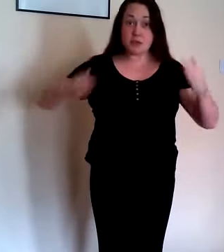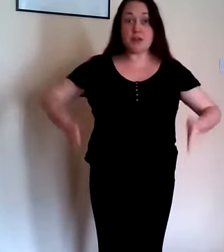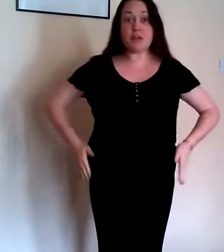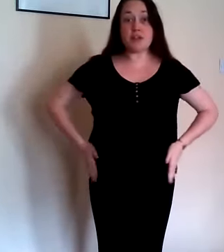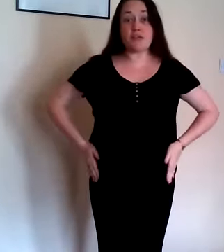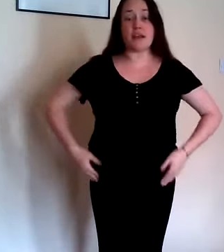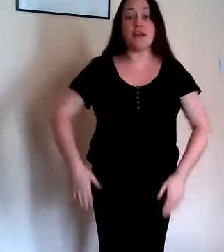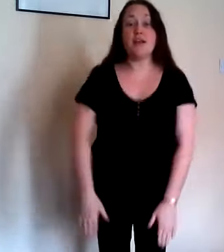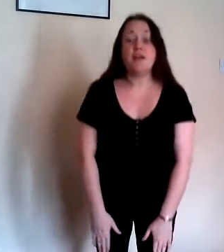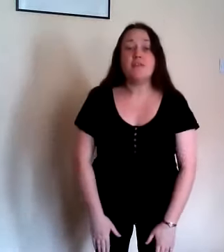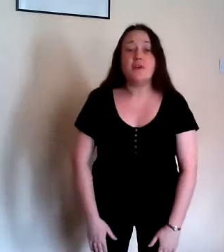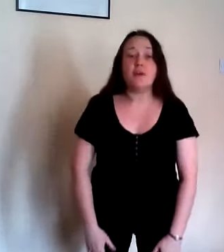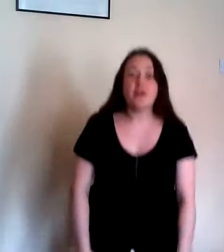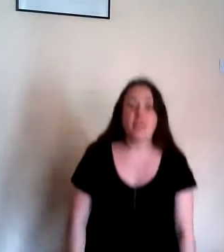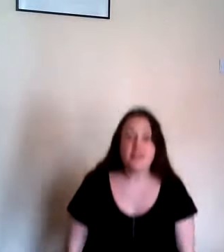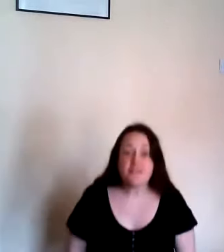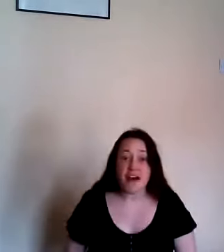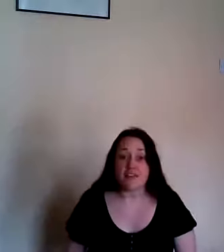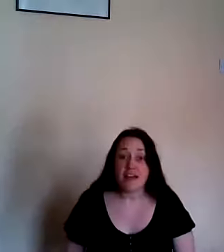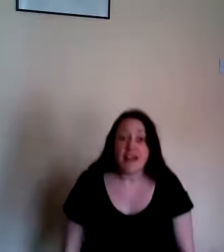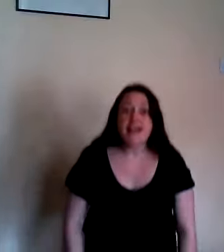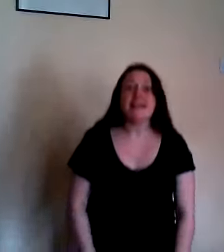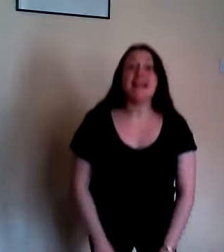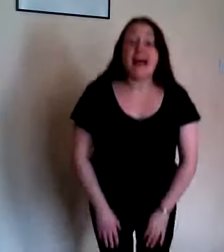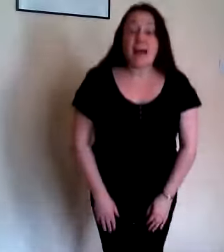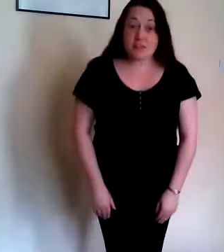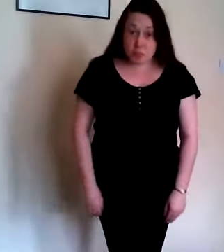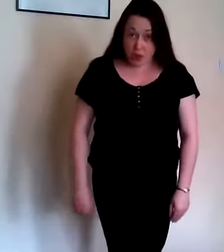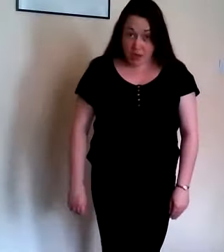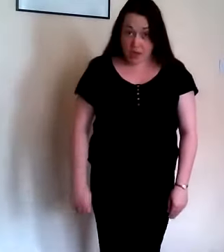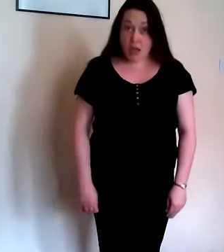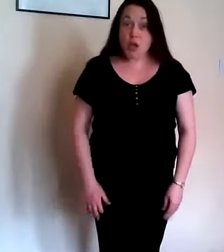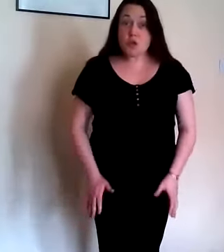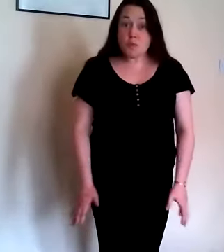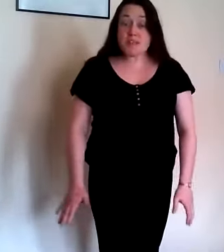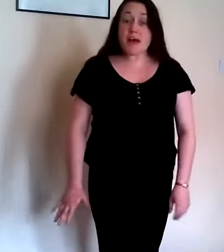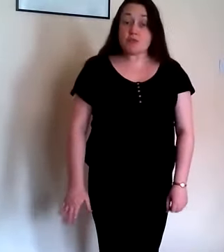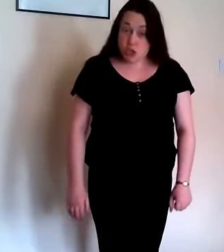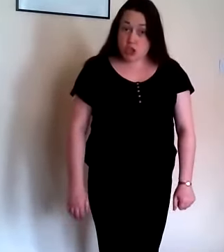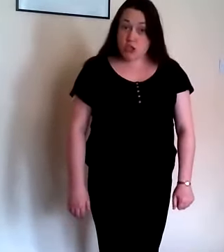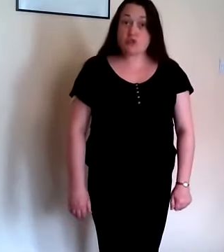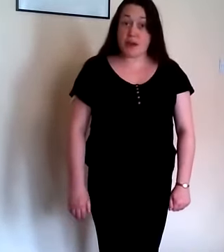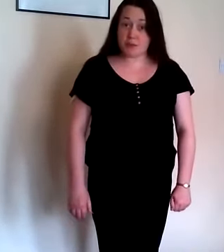three four and five the last one you'll be down touching the ground